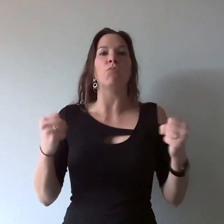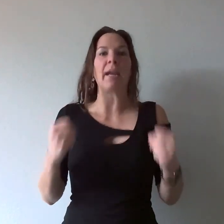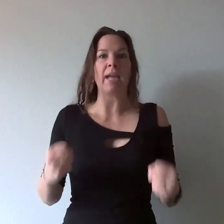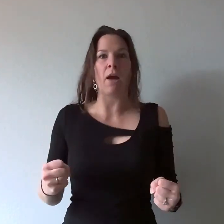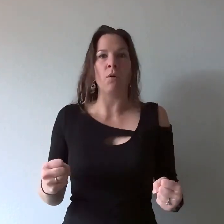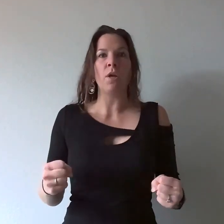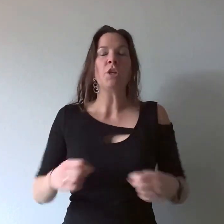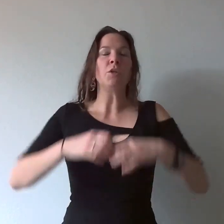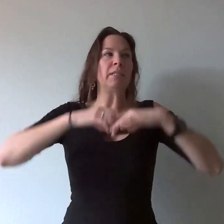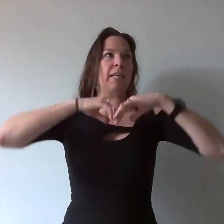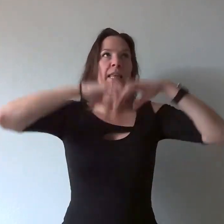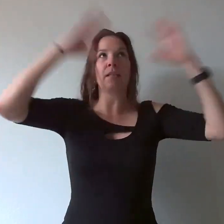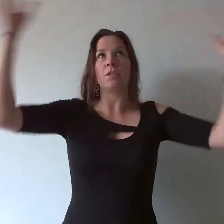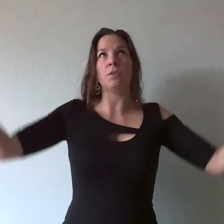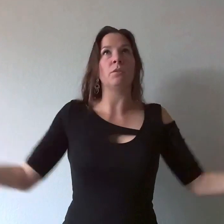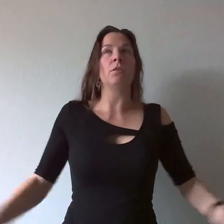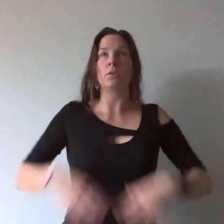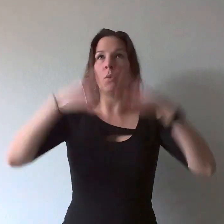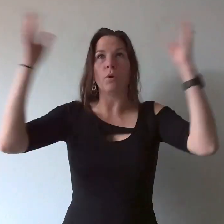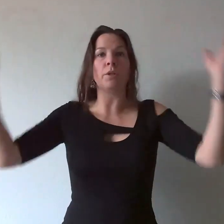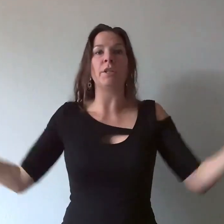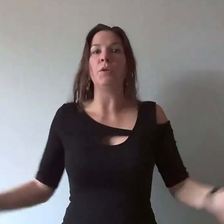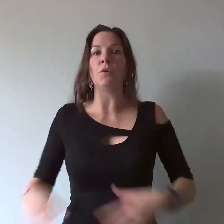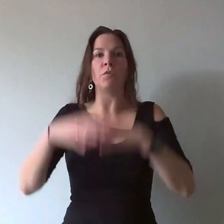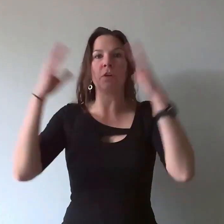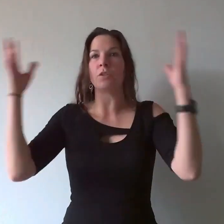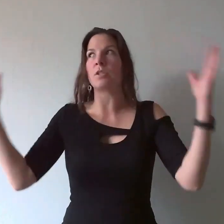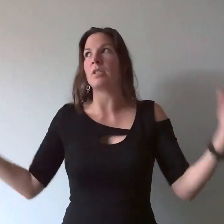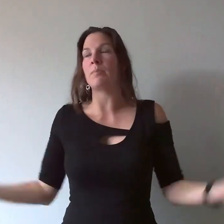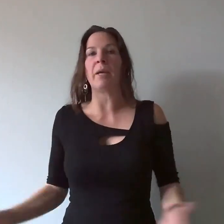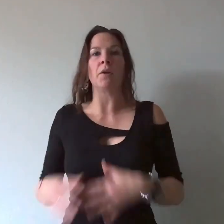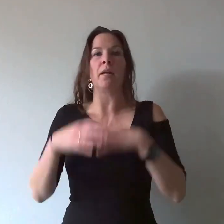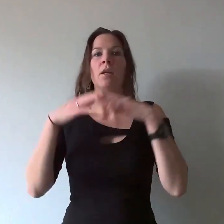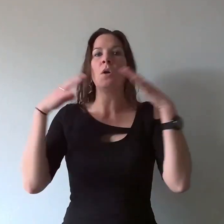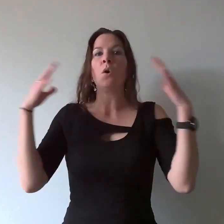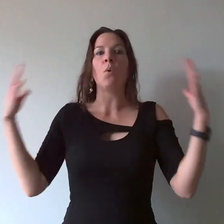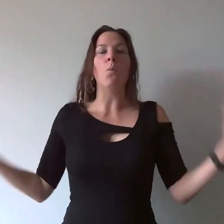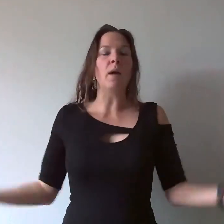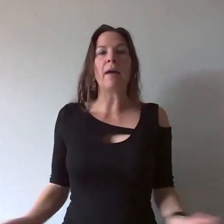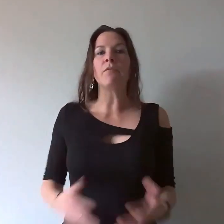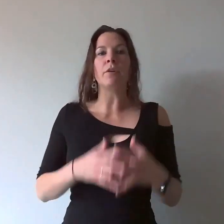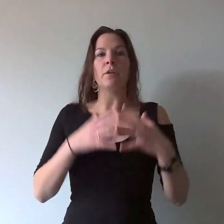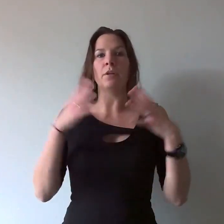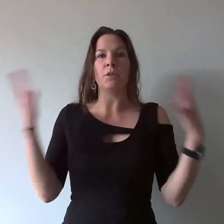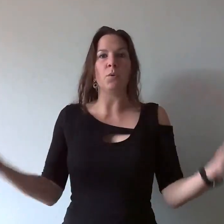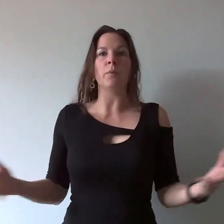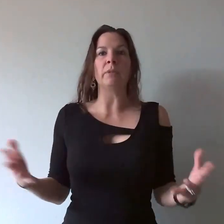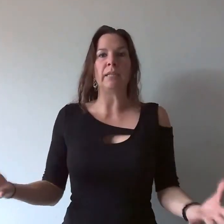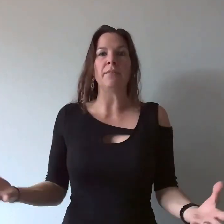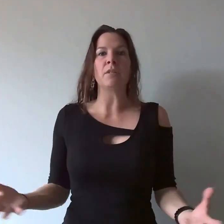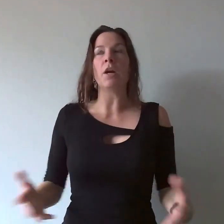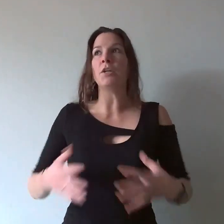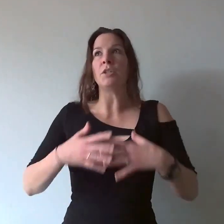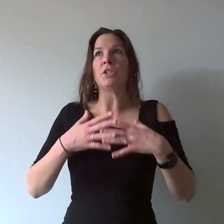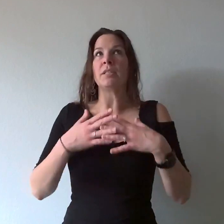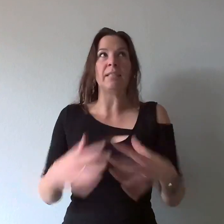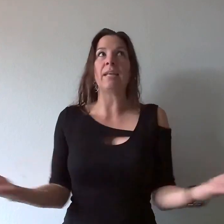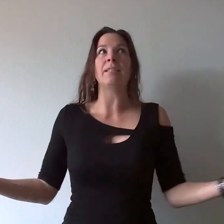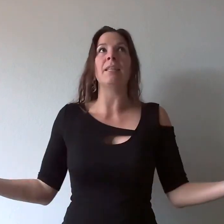right now you can say that to the Lord the universe spirit whatever your beliefs are you could just say it to the